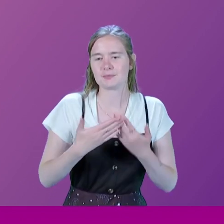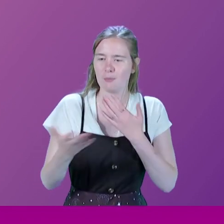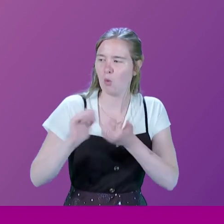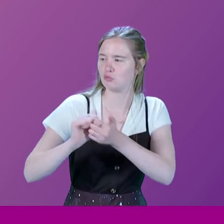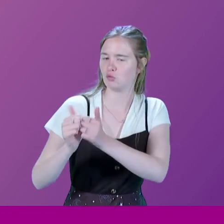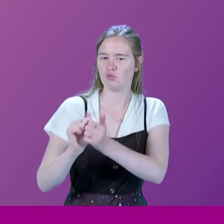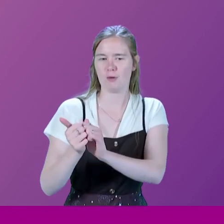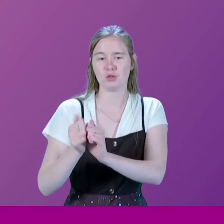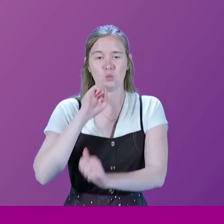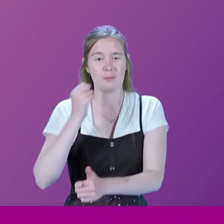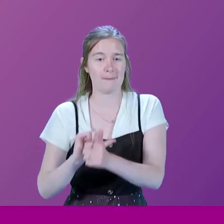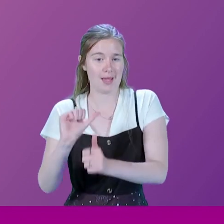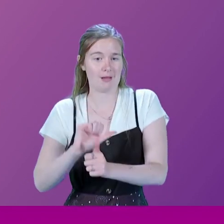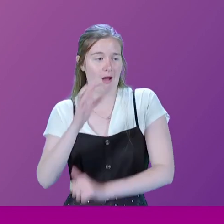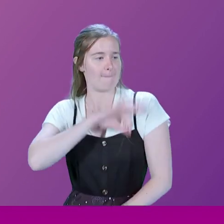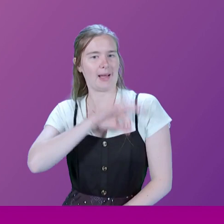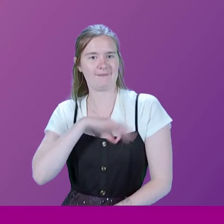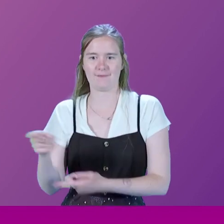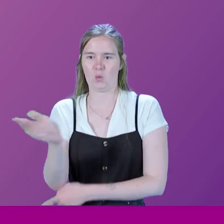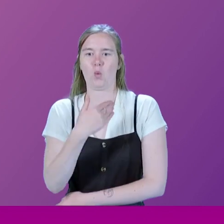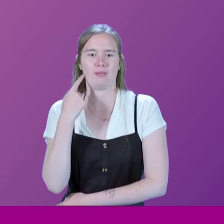cooperation would be beneficial.